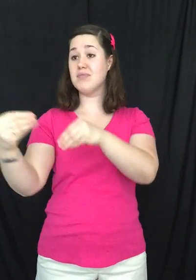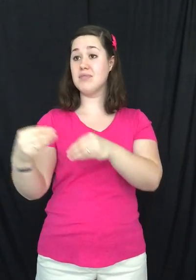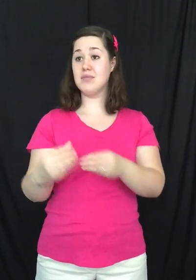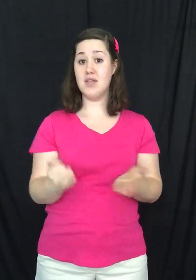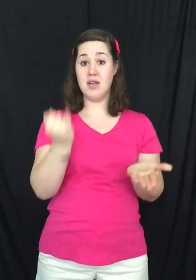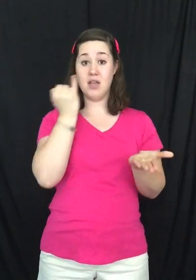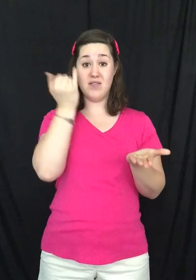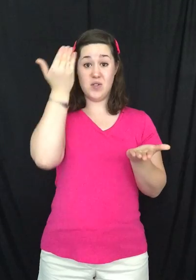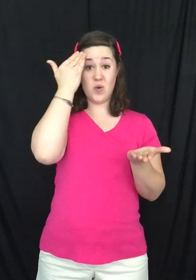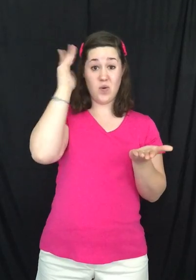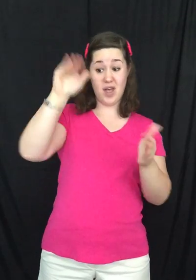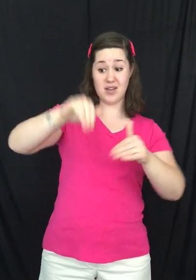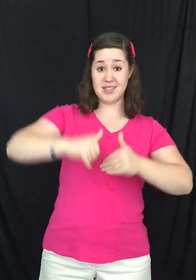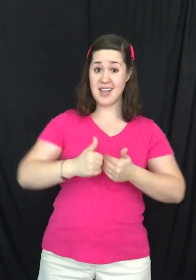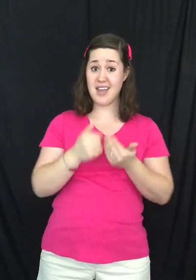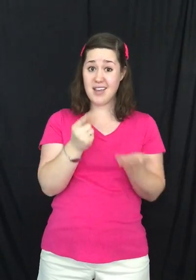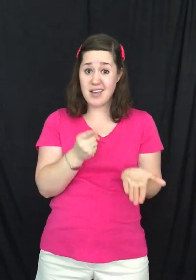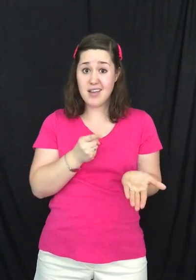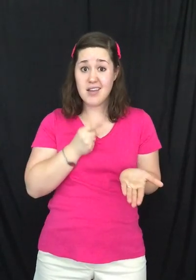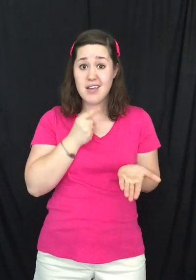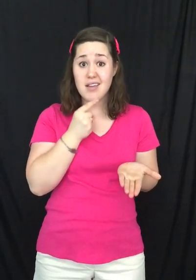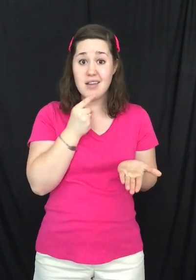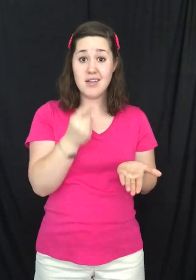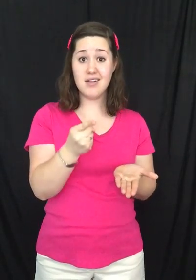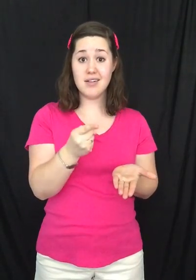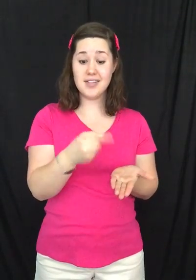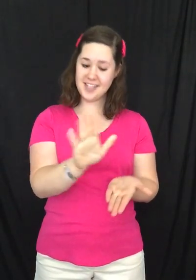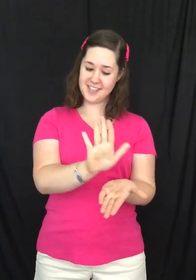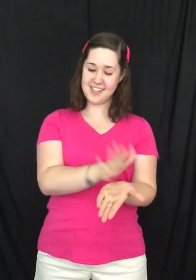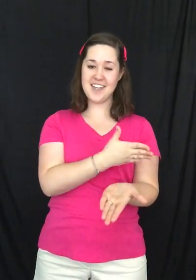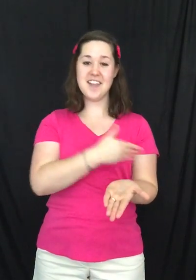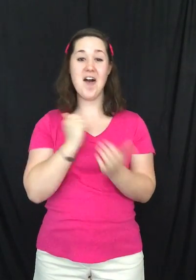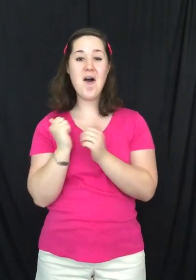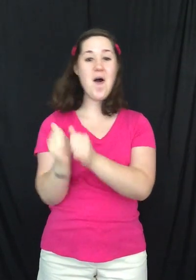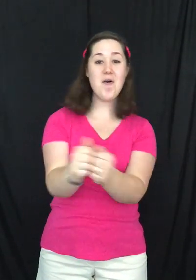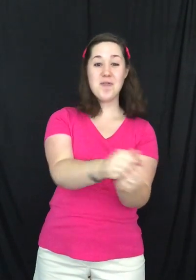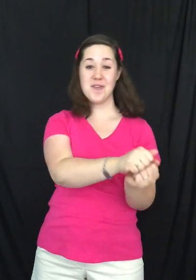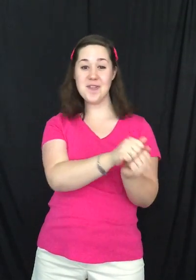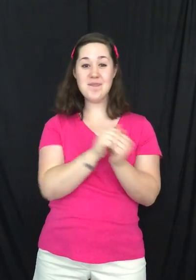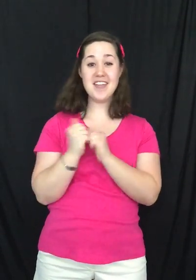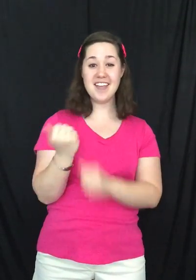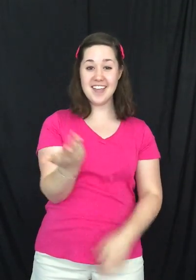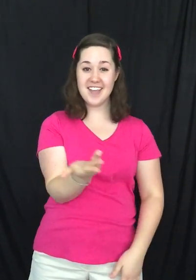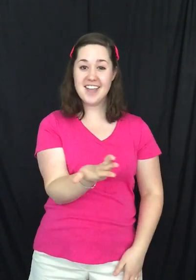If you don't know how to say it Sing along with me